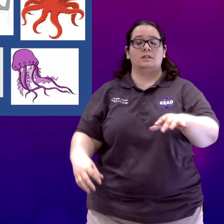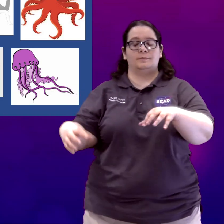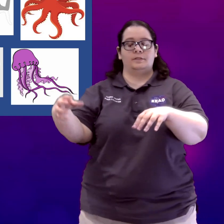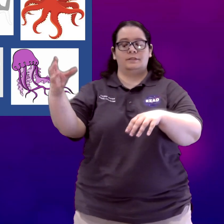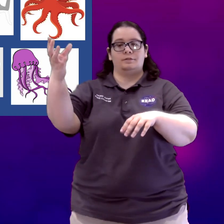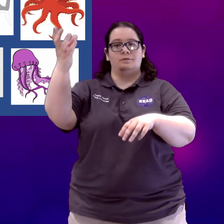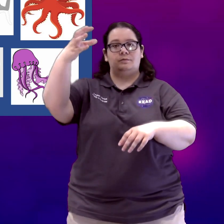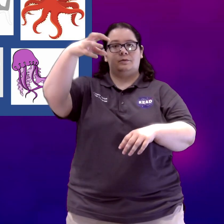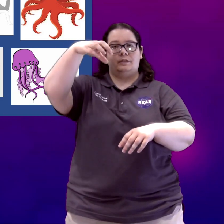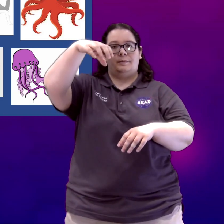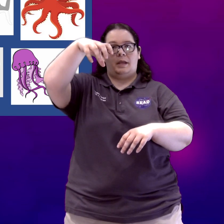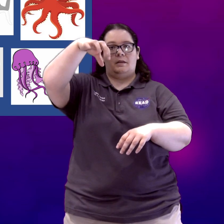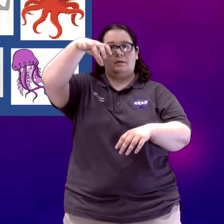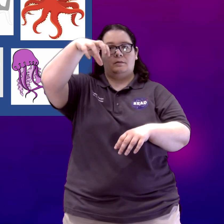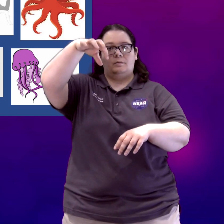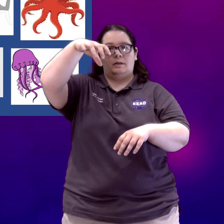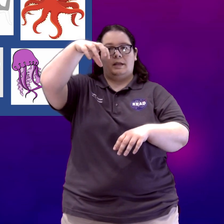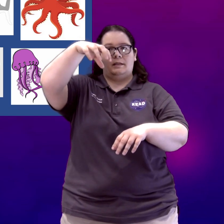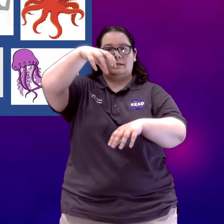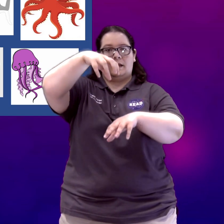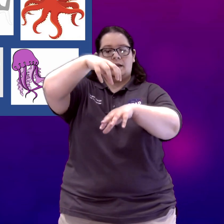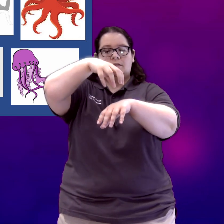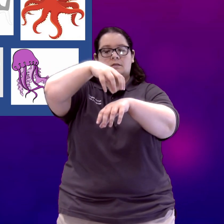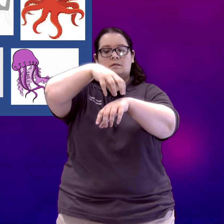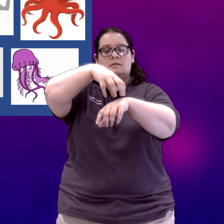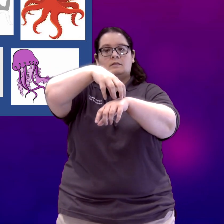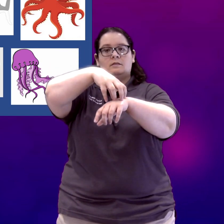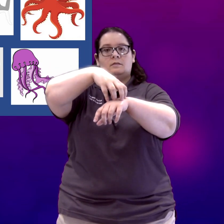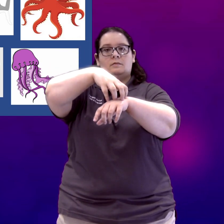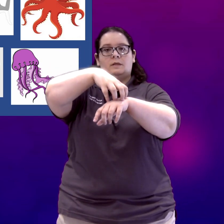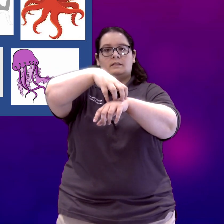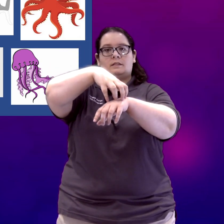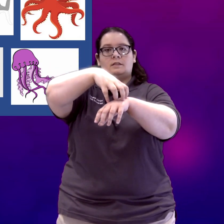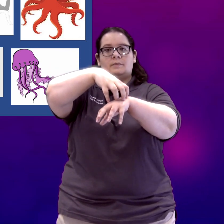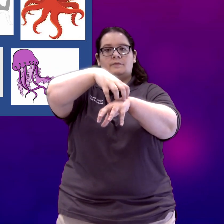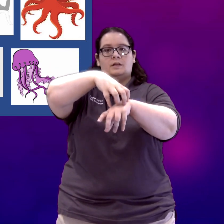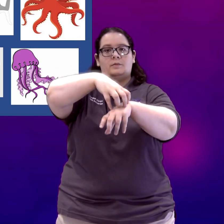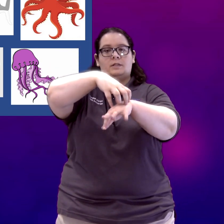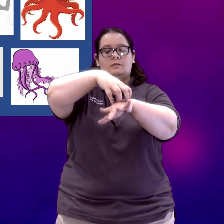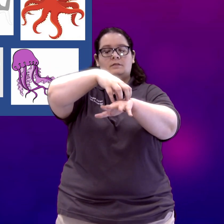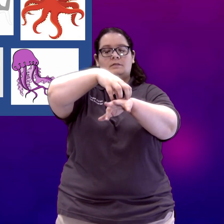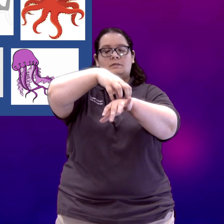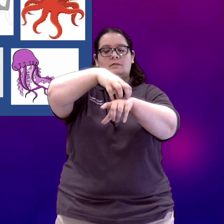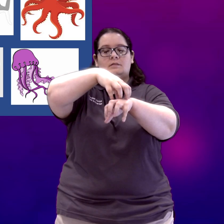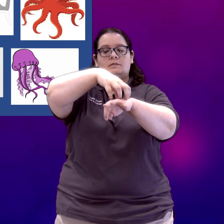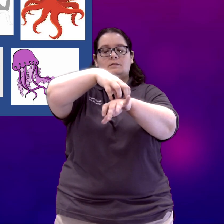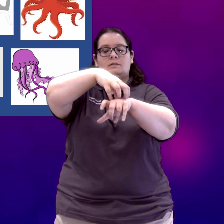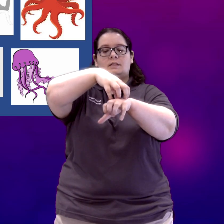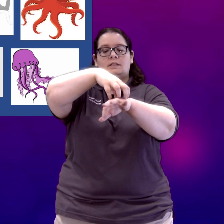Octopus. We're going to make one hand the head. Rest it on top of the other one. These